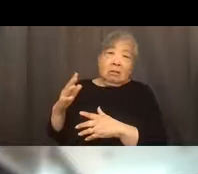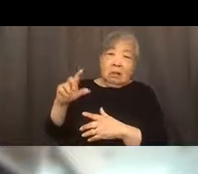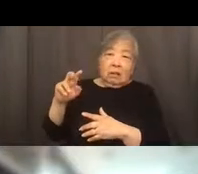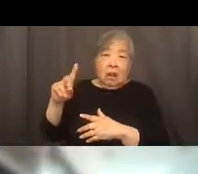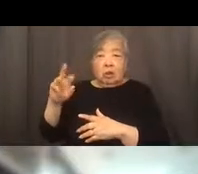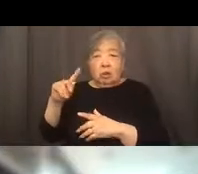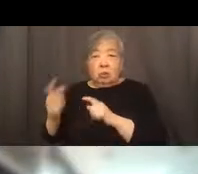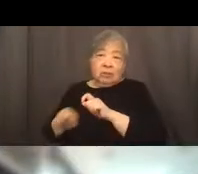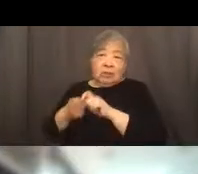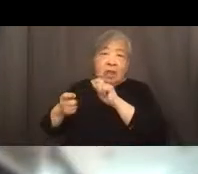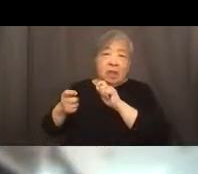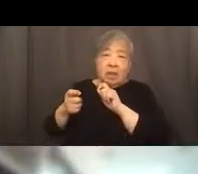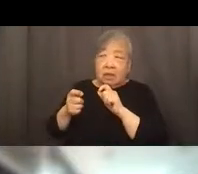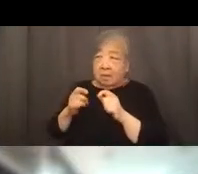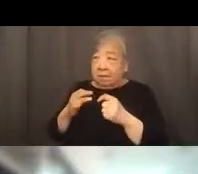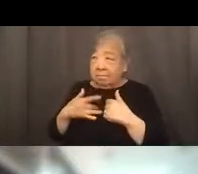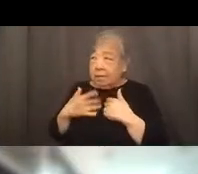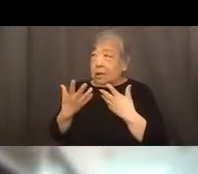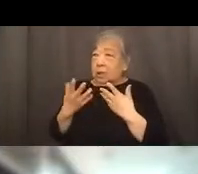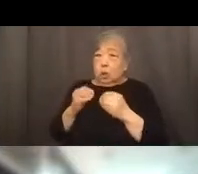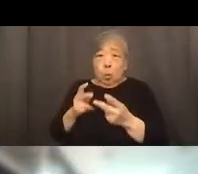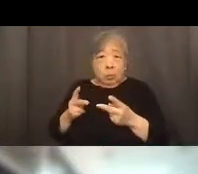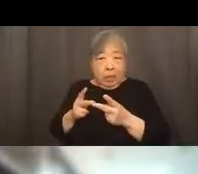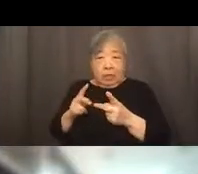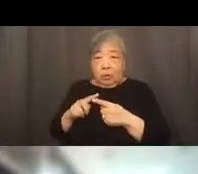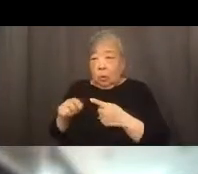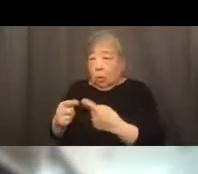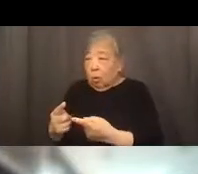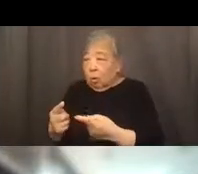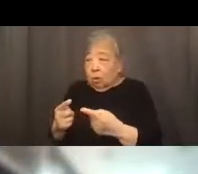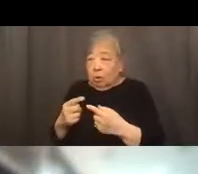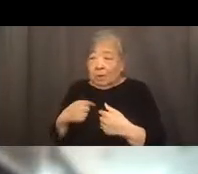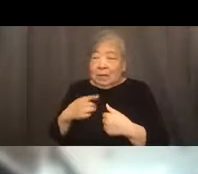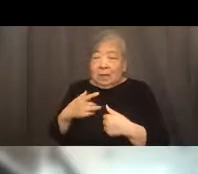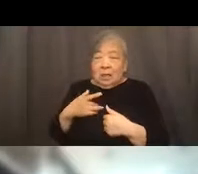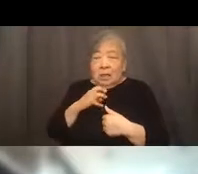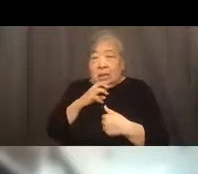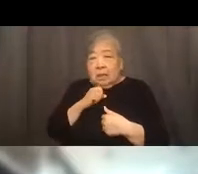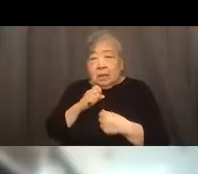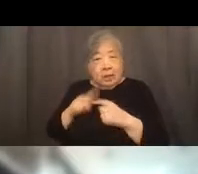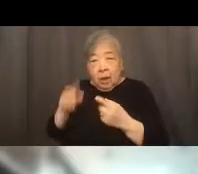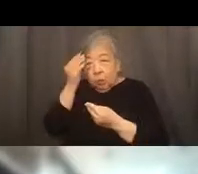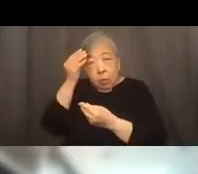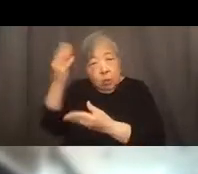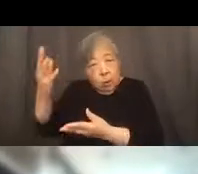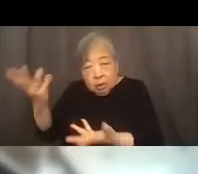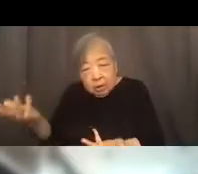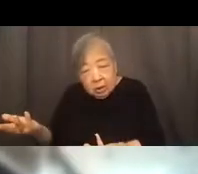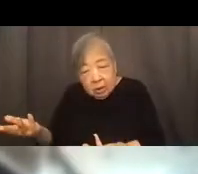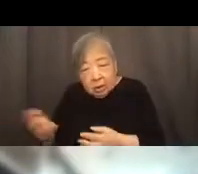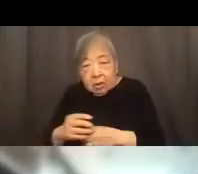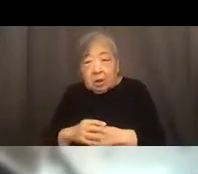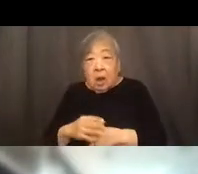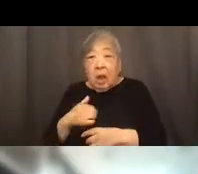a place to go, um, they may, uh, just not feel as though they can report right now. So I would say